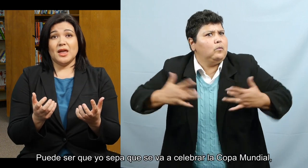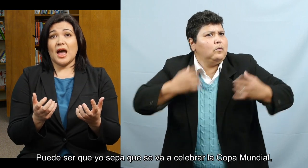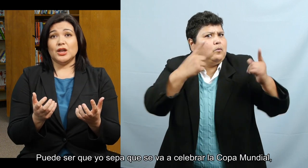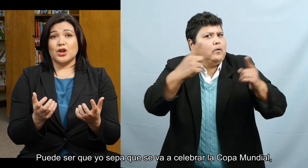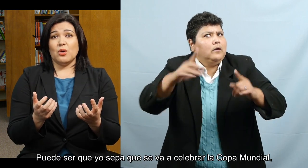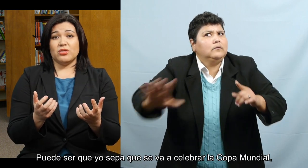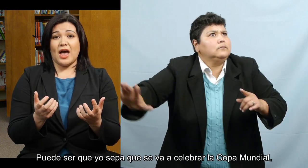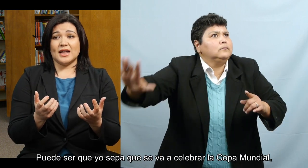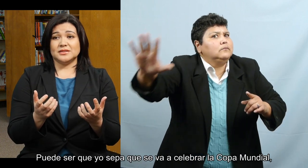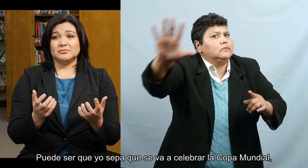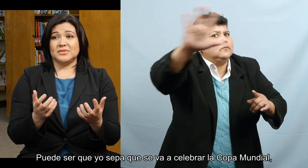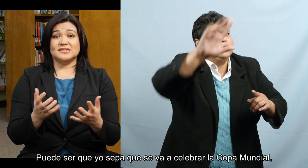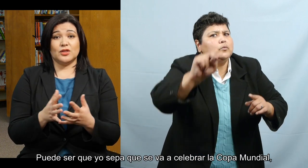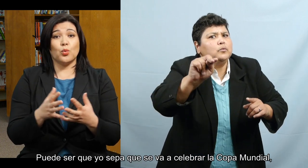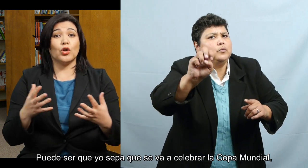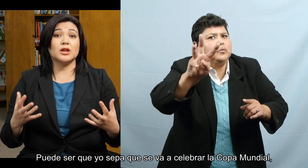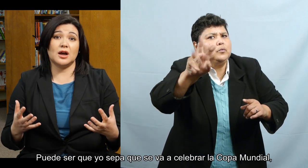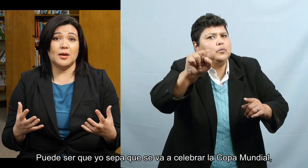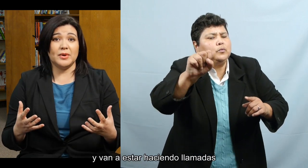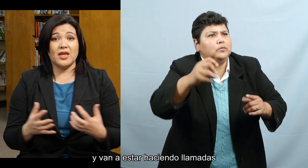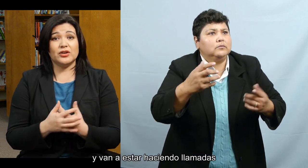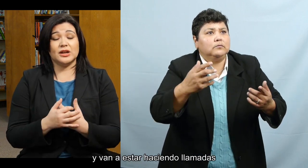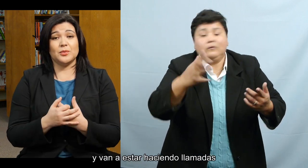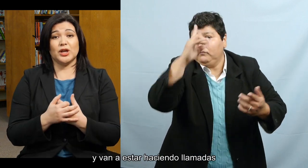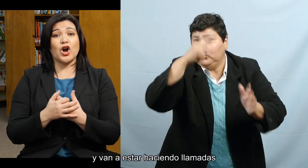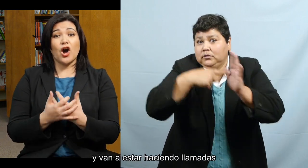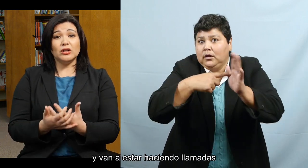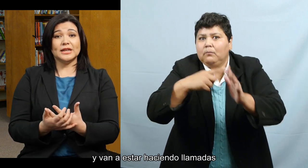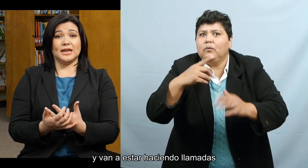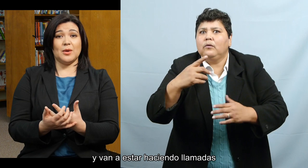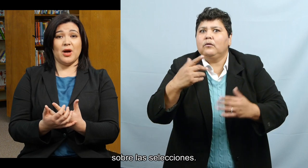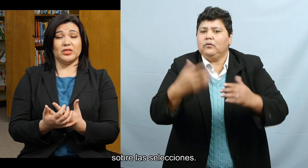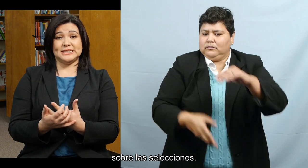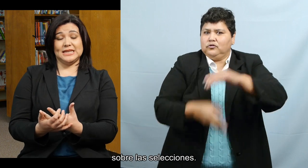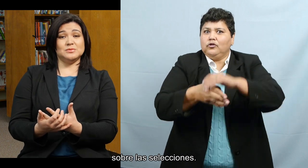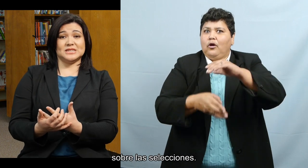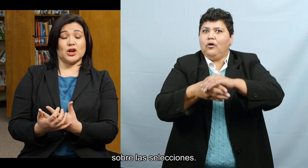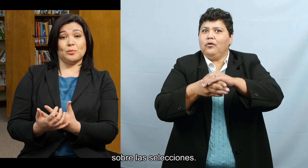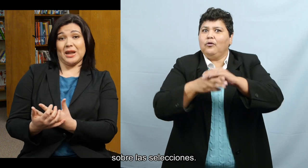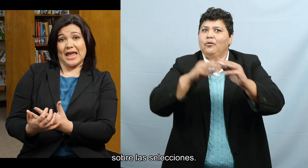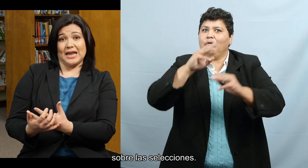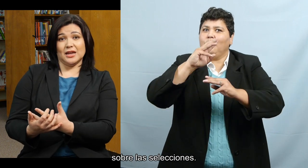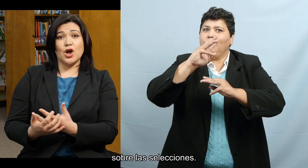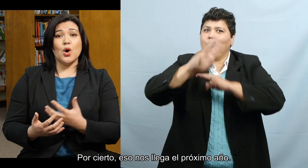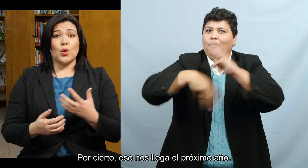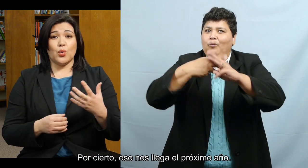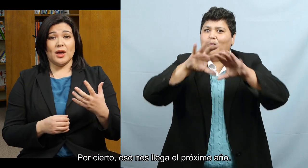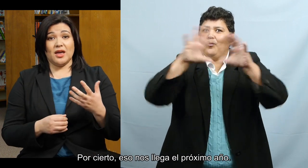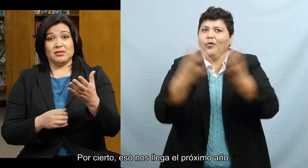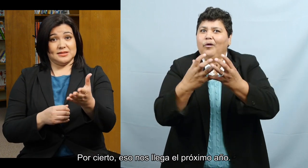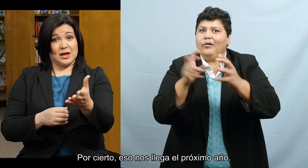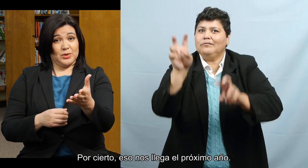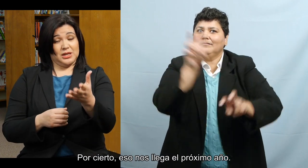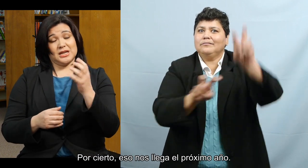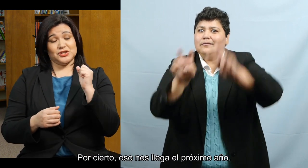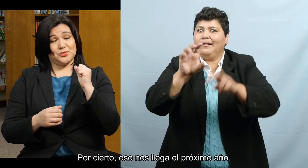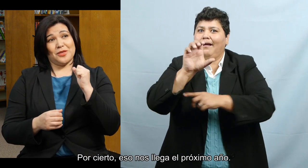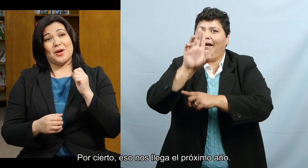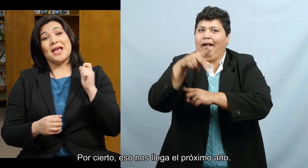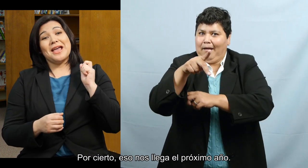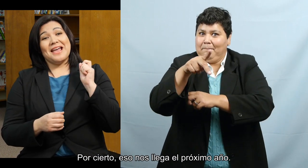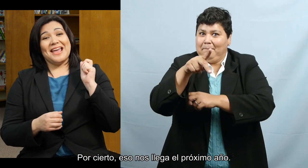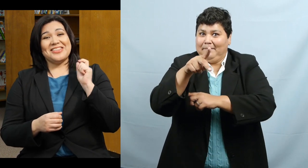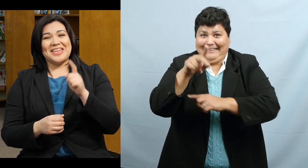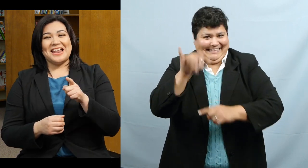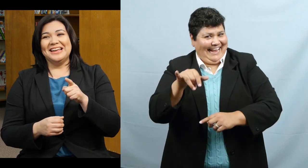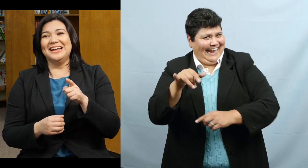Maybe I know that it's the World Cup and they're going to be calling about the teams that are playing. And that's happening next year